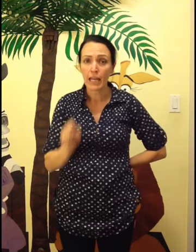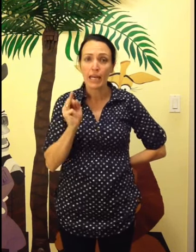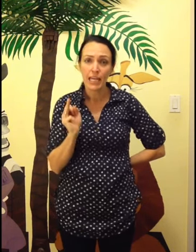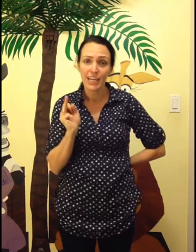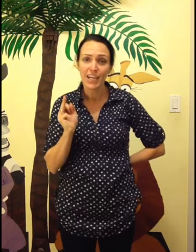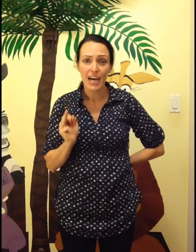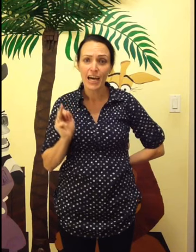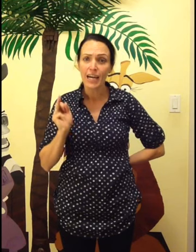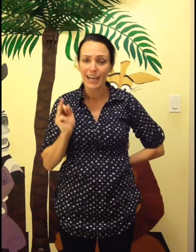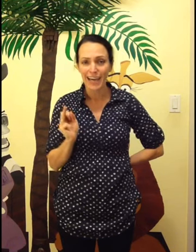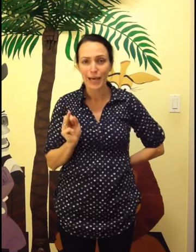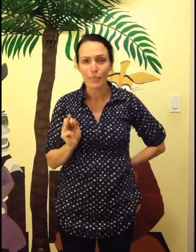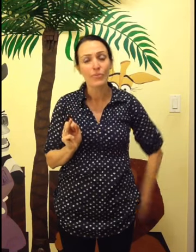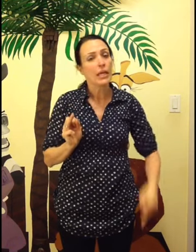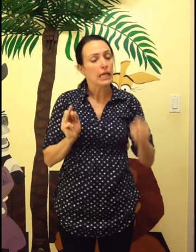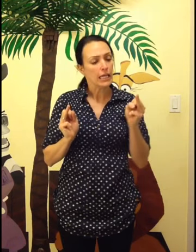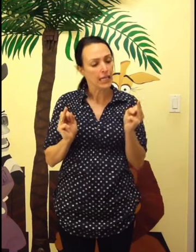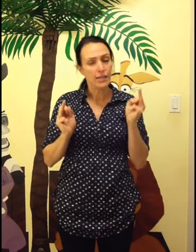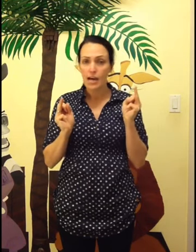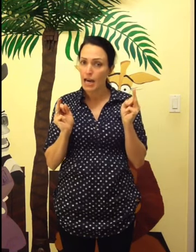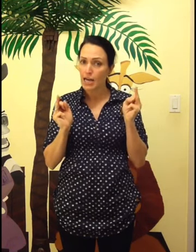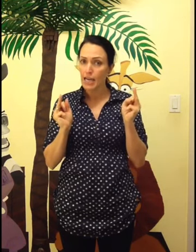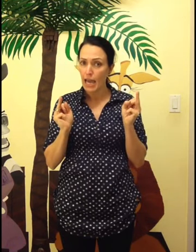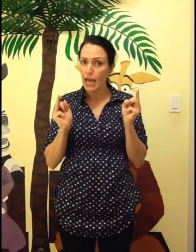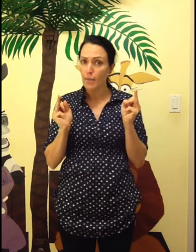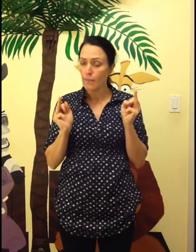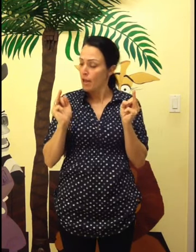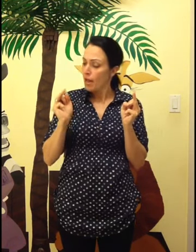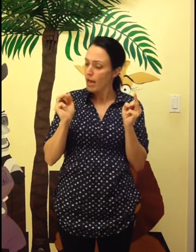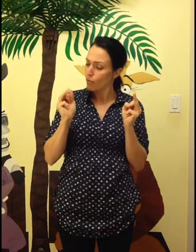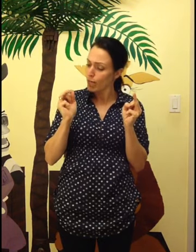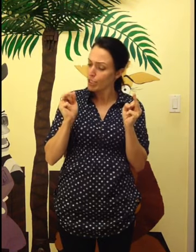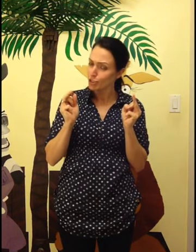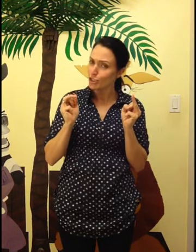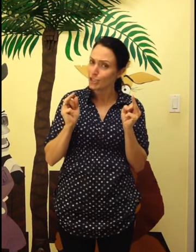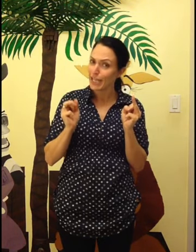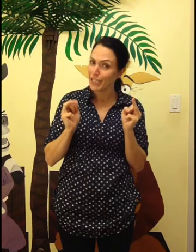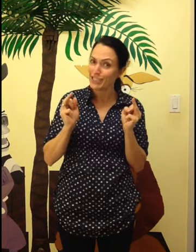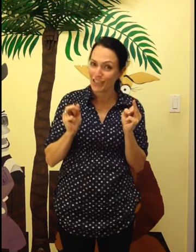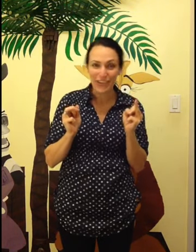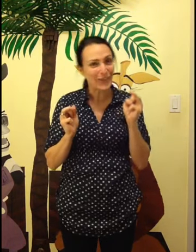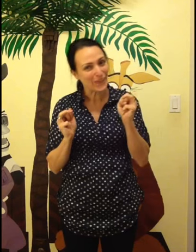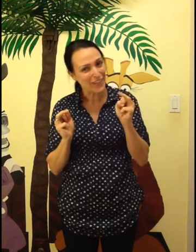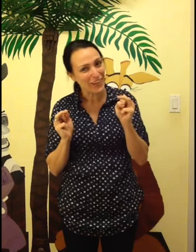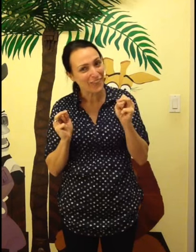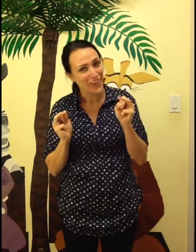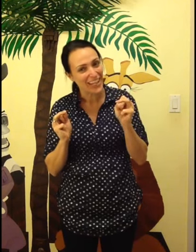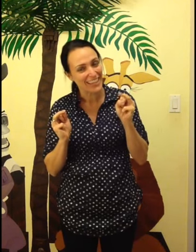here I am here I am how are you today sir very well I